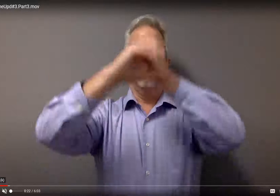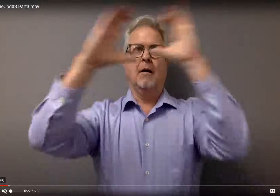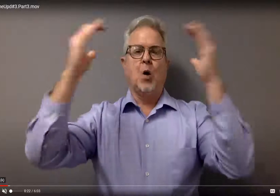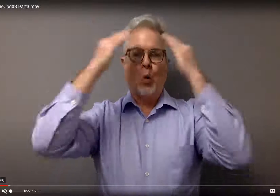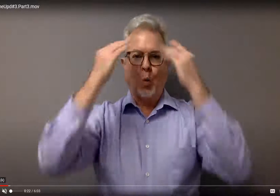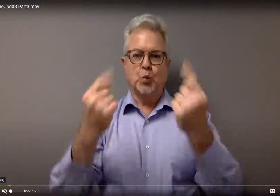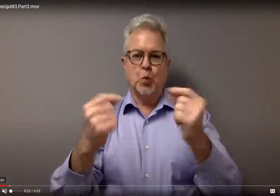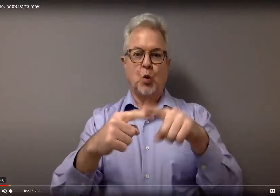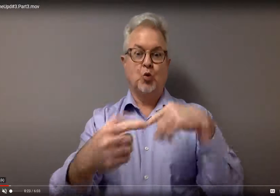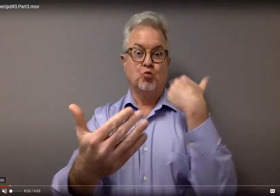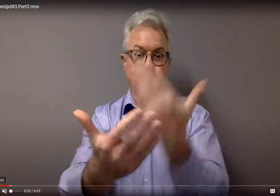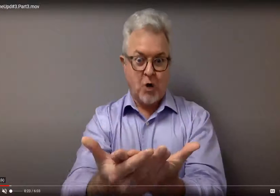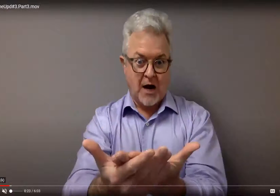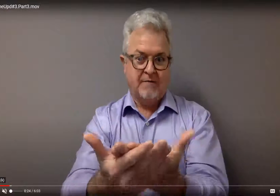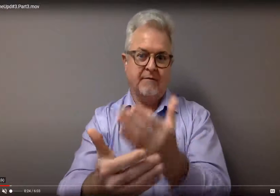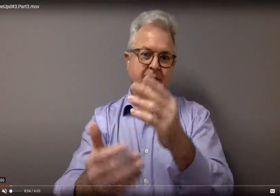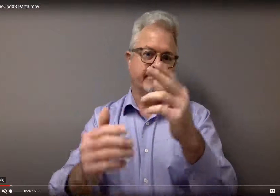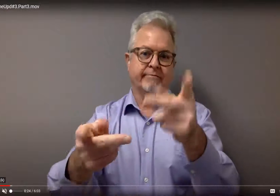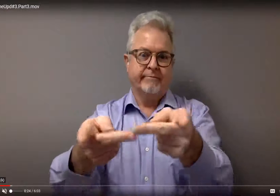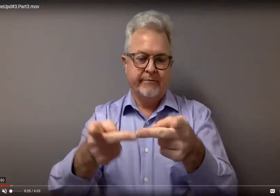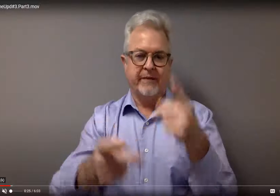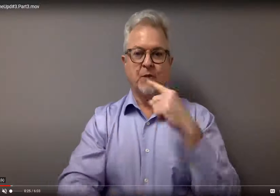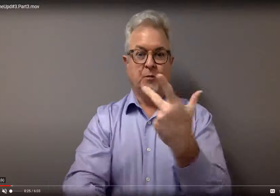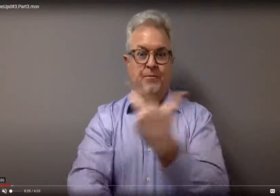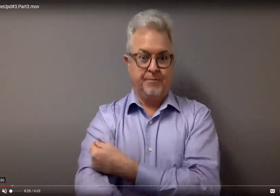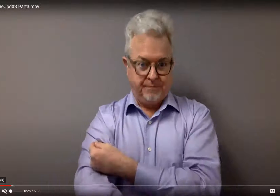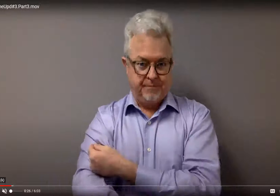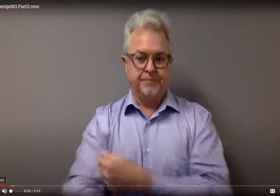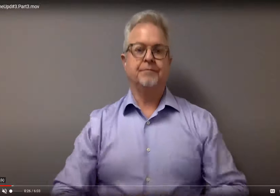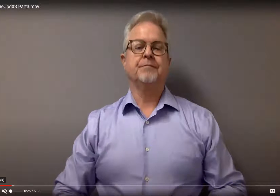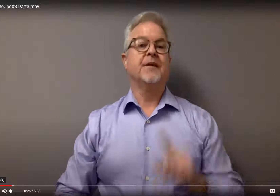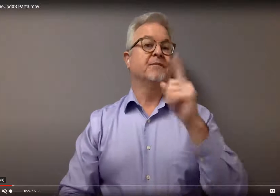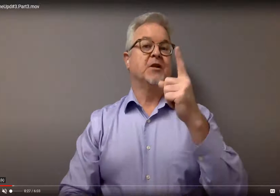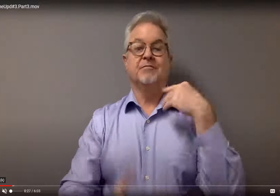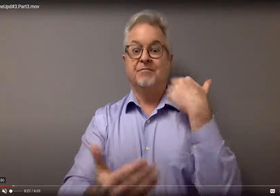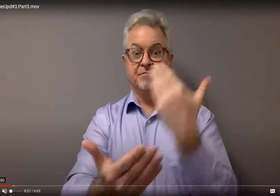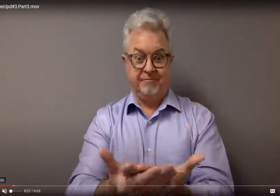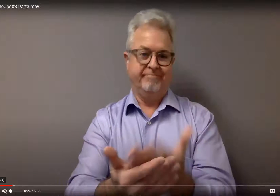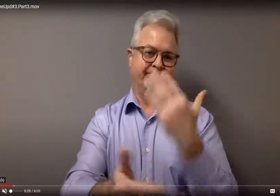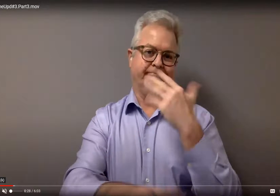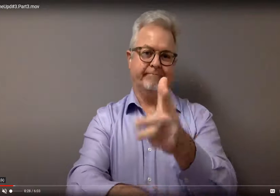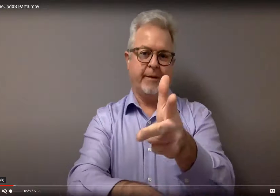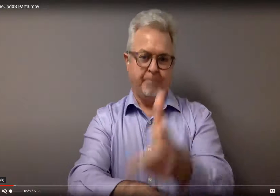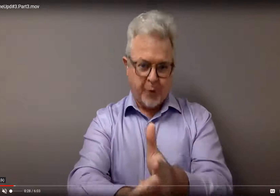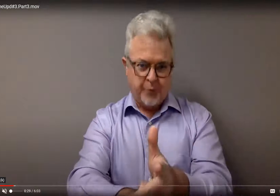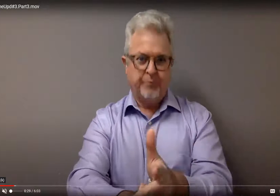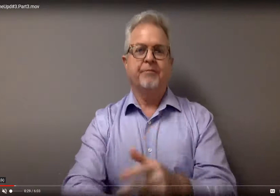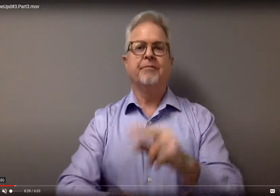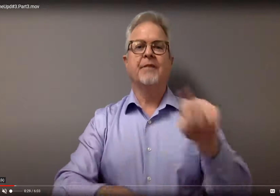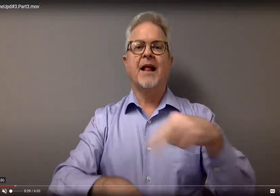experiences were very similar. So I want to give you an idea of what it will be like when you go to get the vaccine.